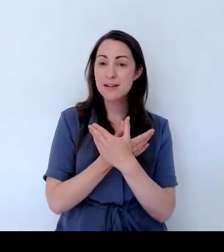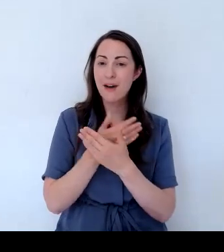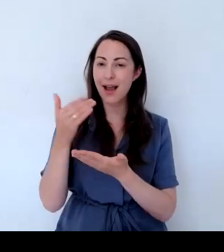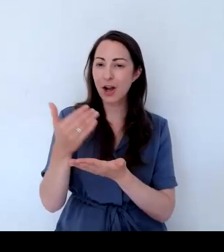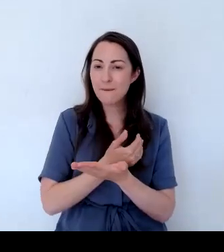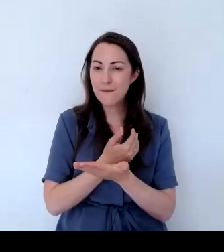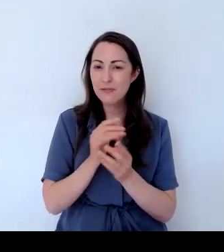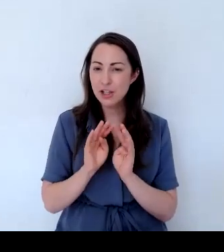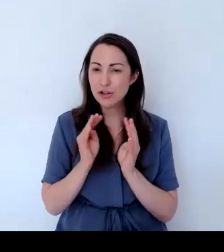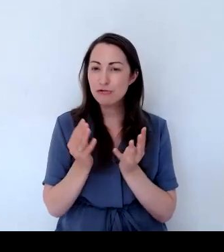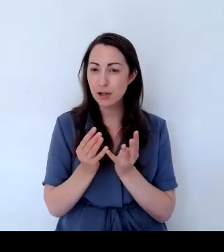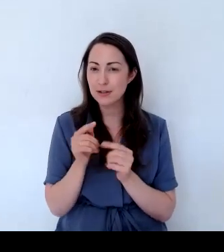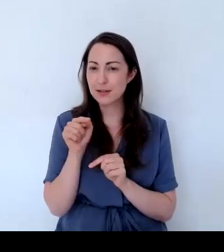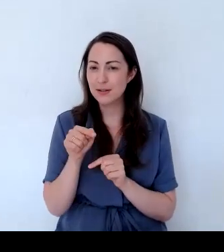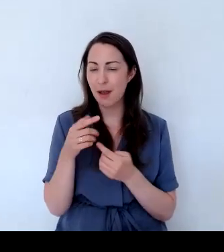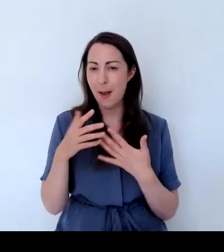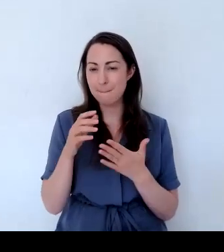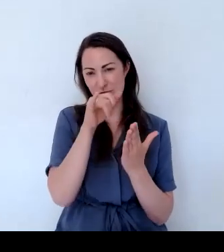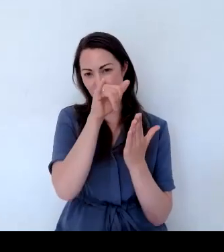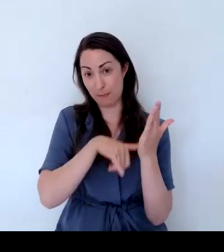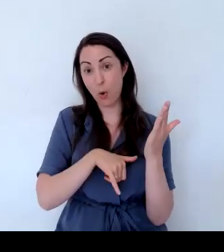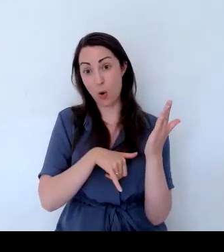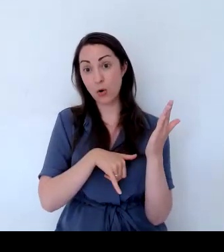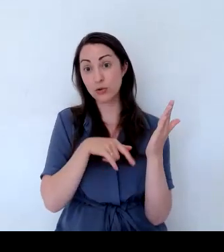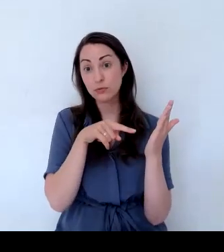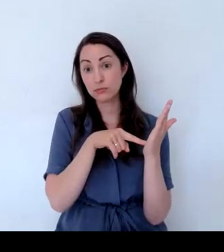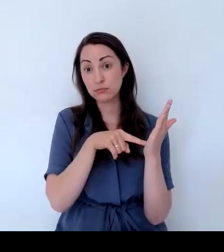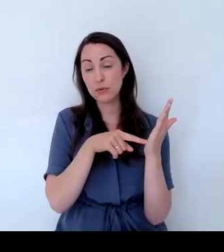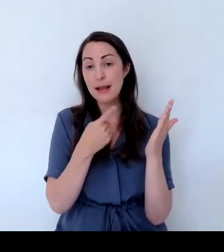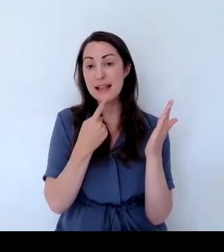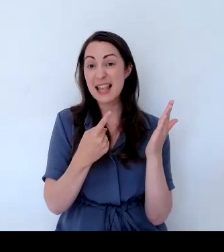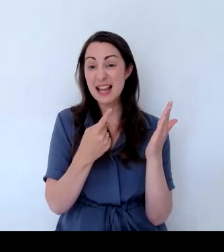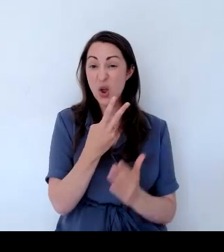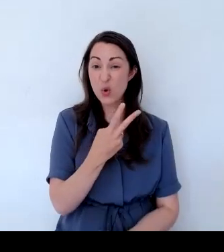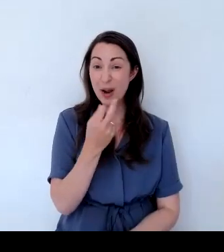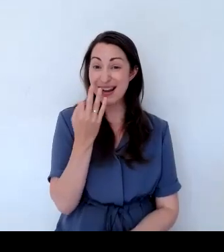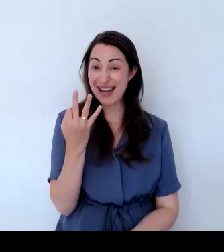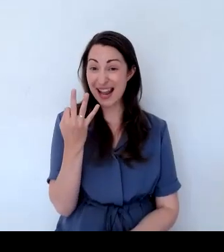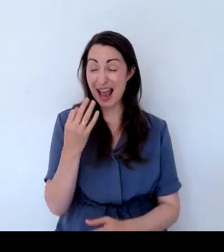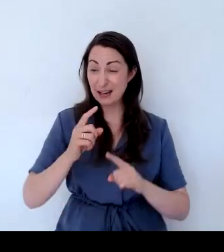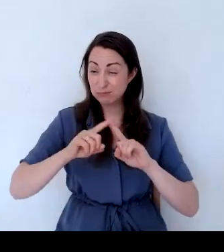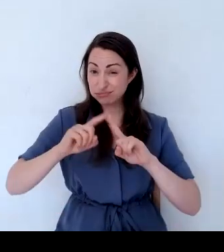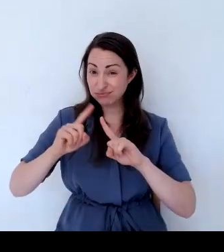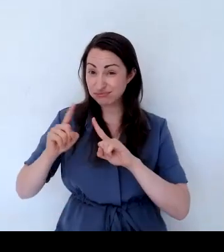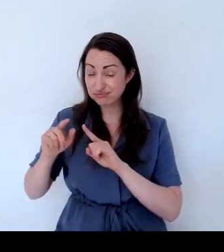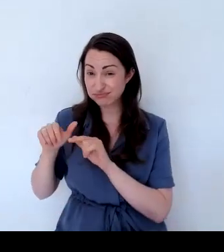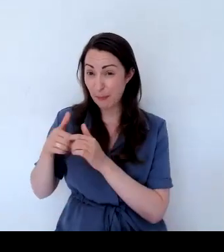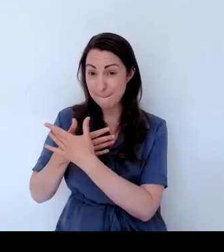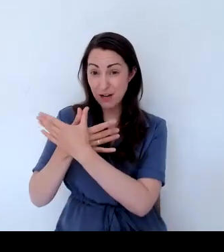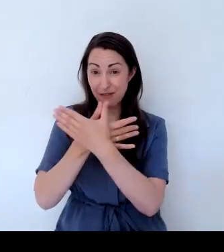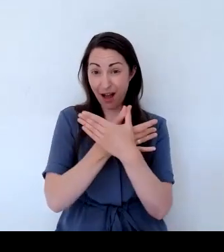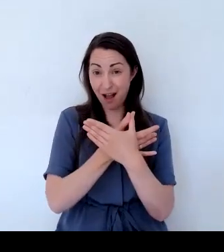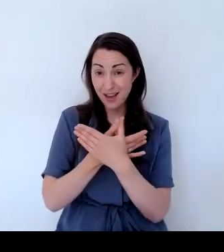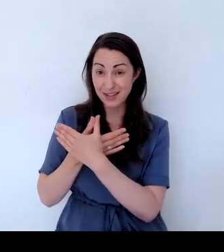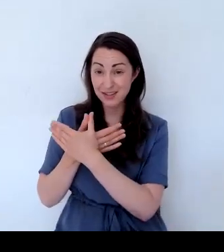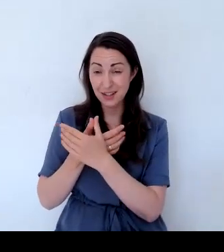saying that 28 different species of butterfly were spotted on one buddleia at a time once. Somebody